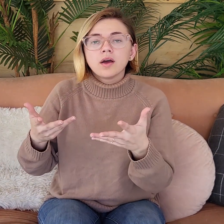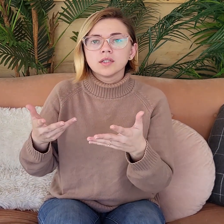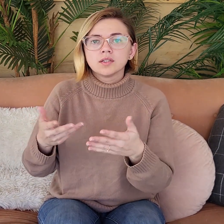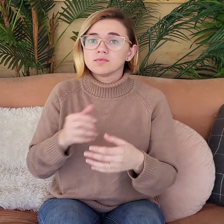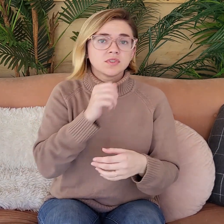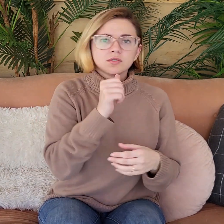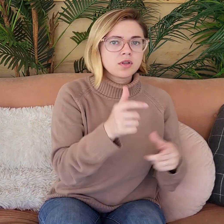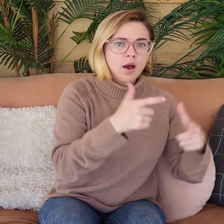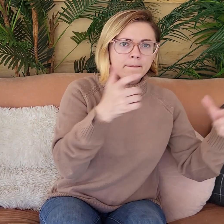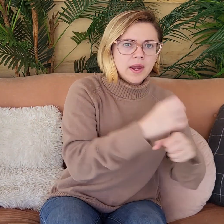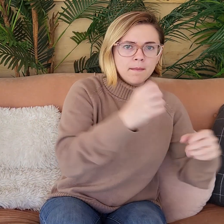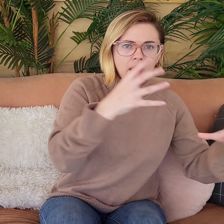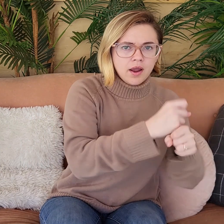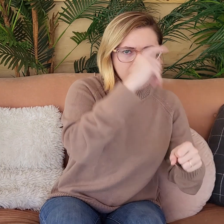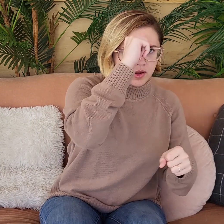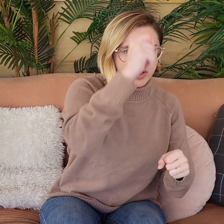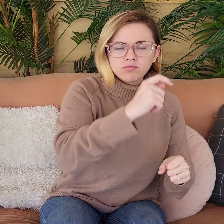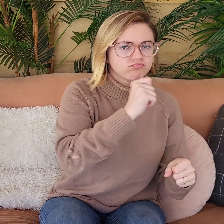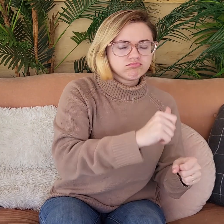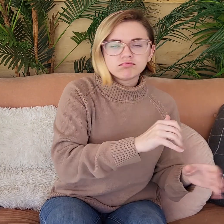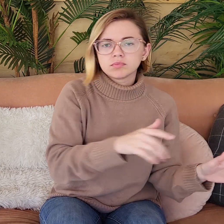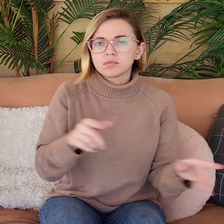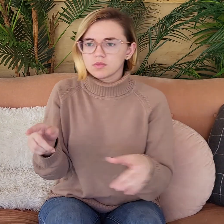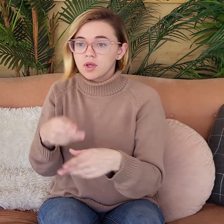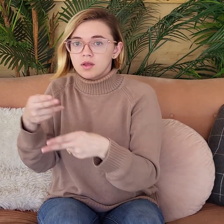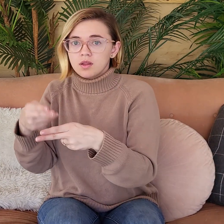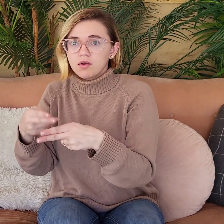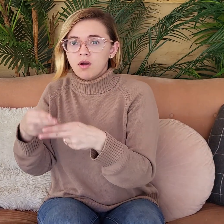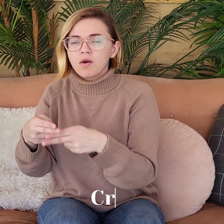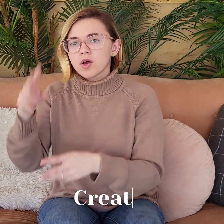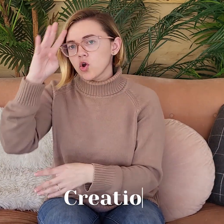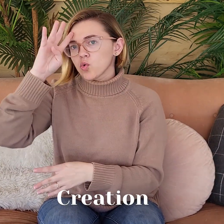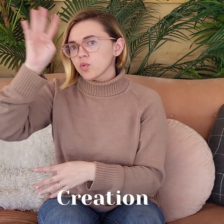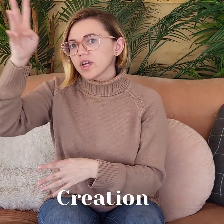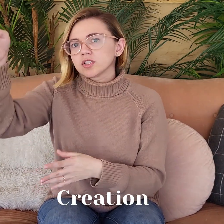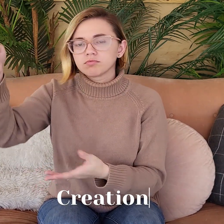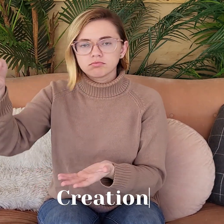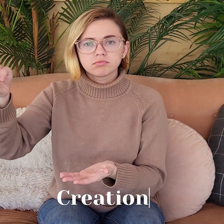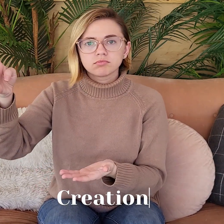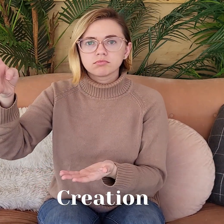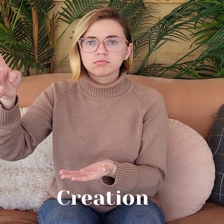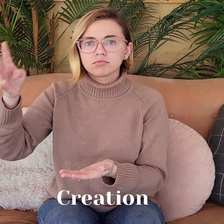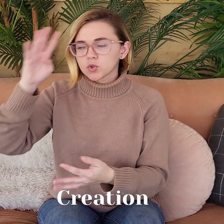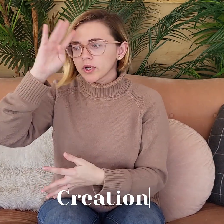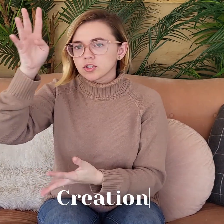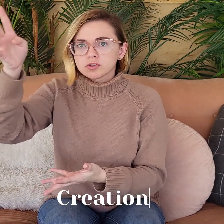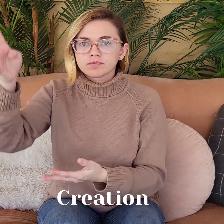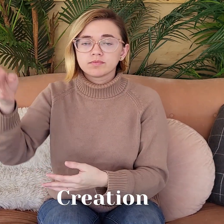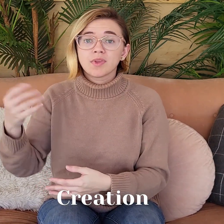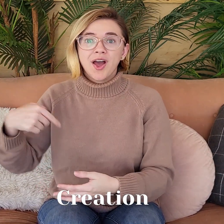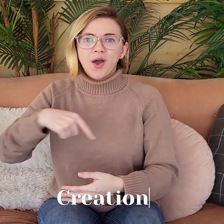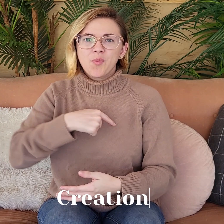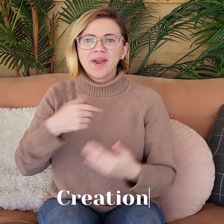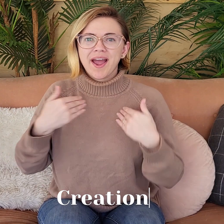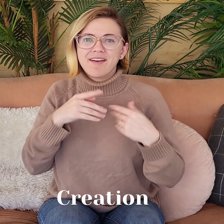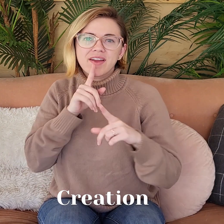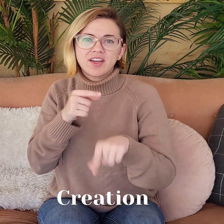call the beginning, they don't call it the Big Bang Theory, but they call it creation. So,